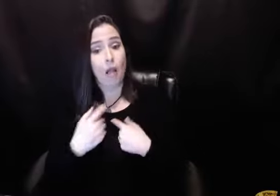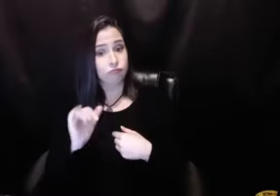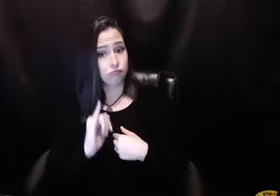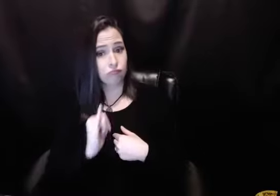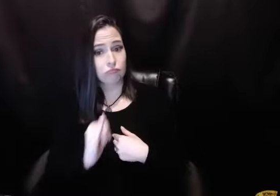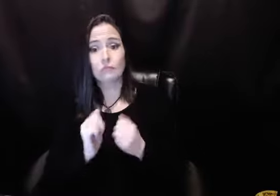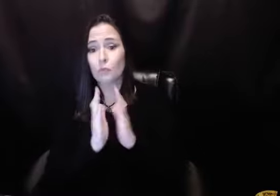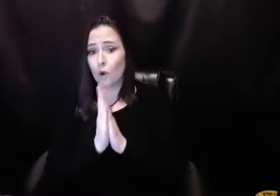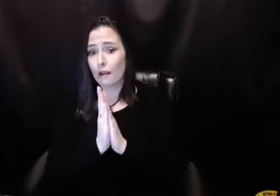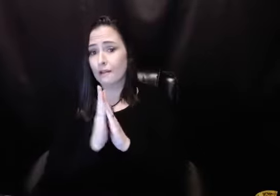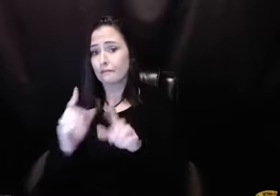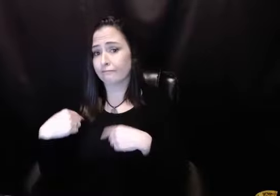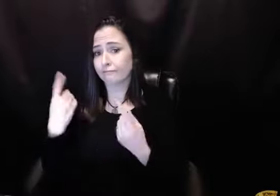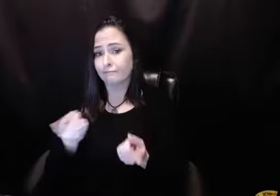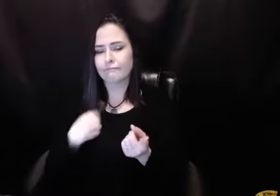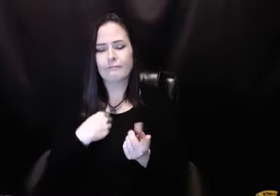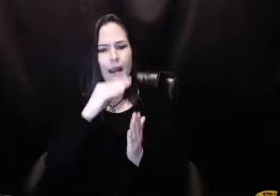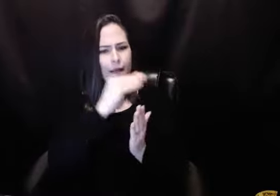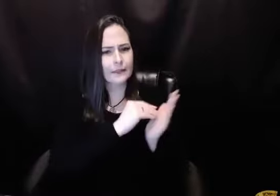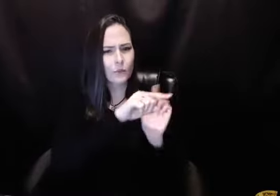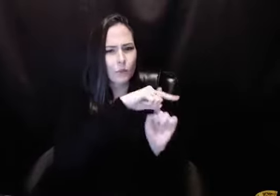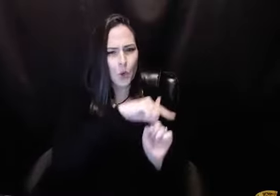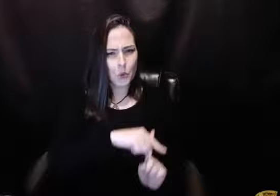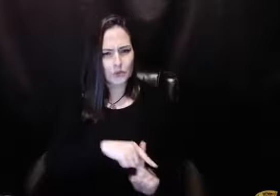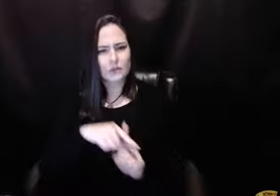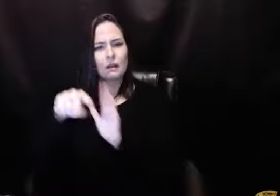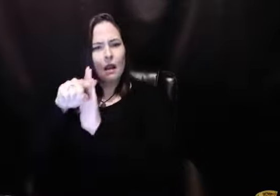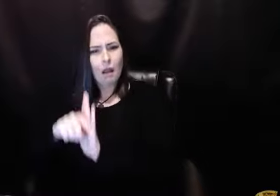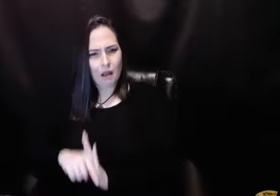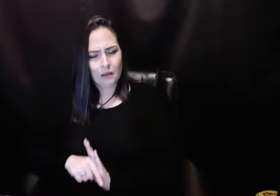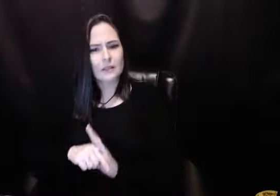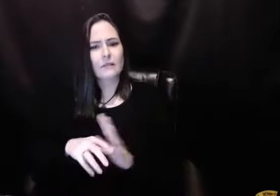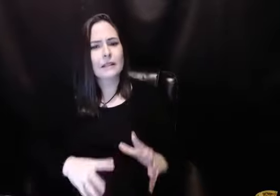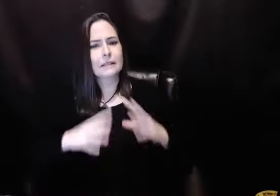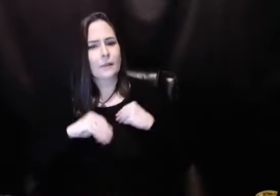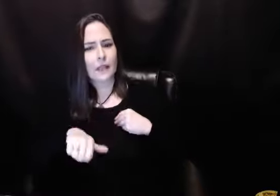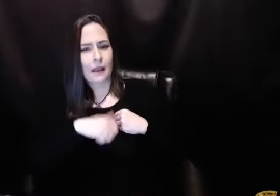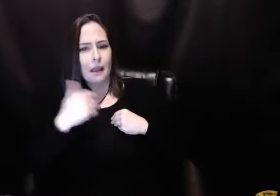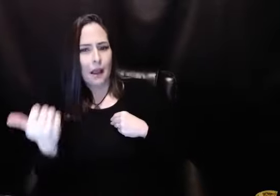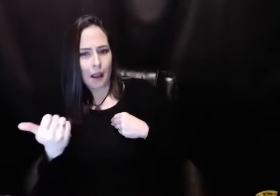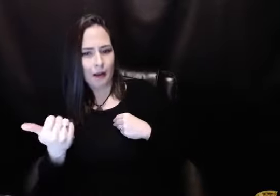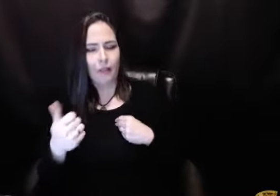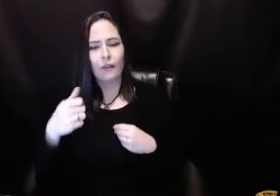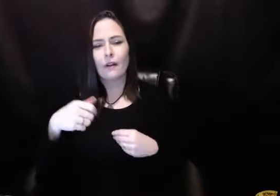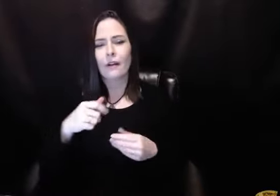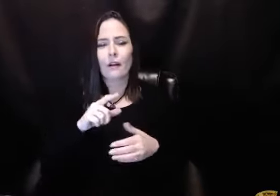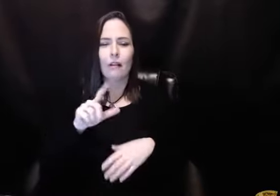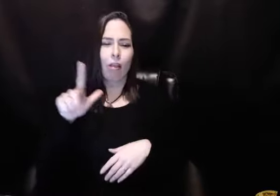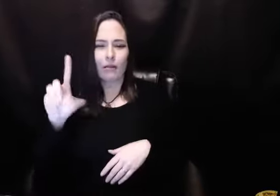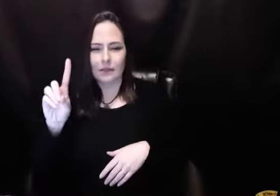after reading your request for sponsorship, I, too, have been praying about it. I've listed all the pros and cons of taking on another long